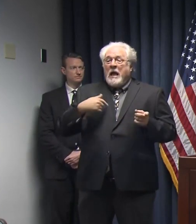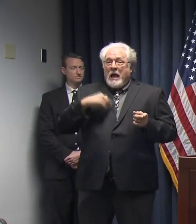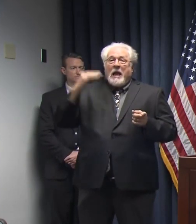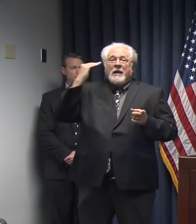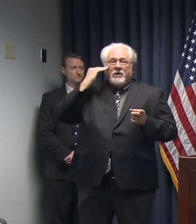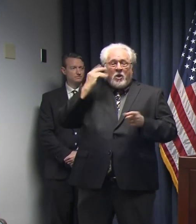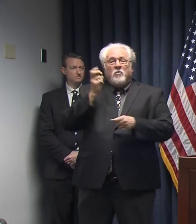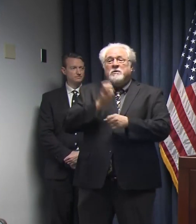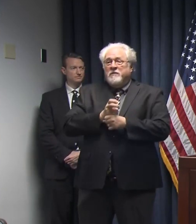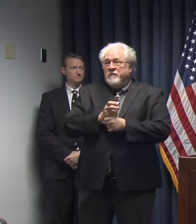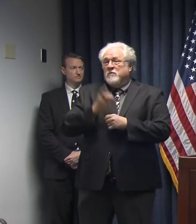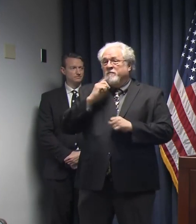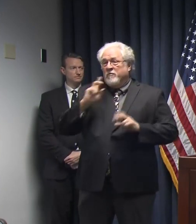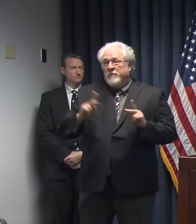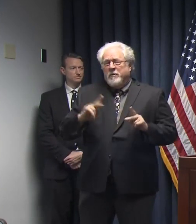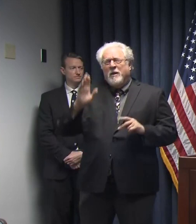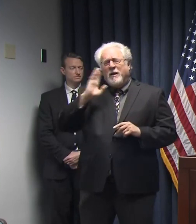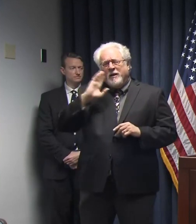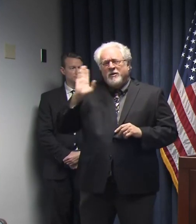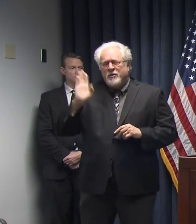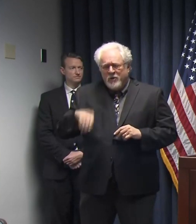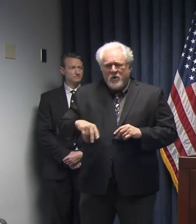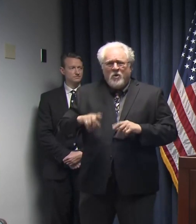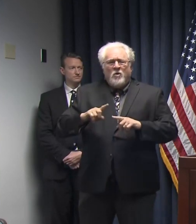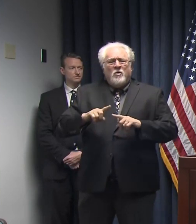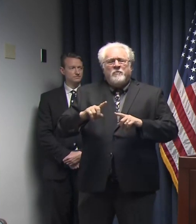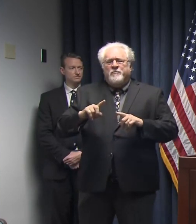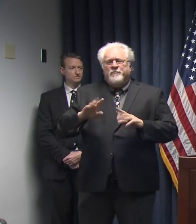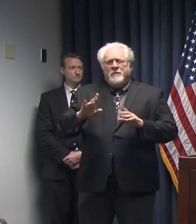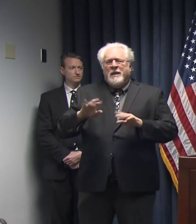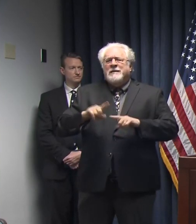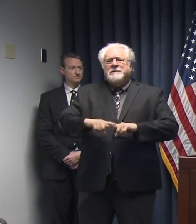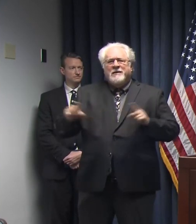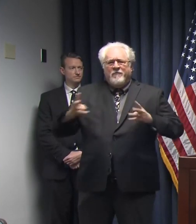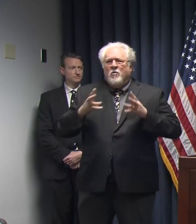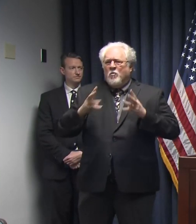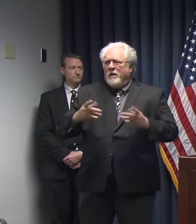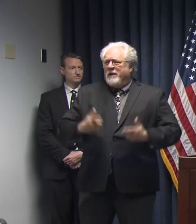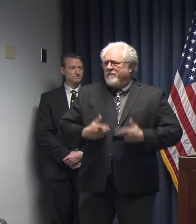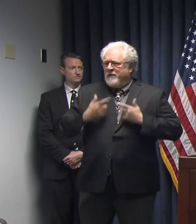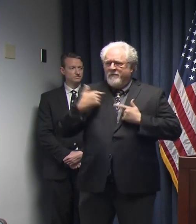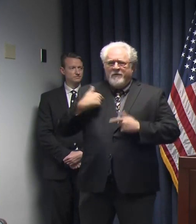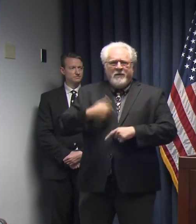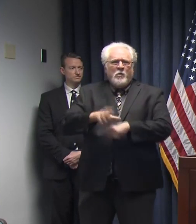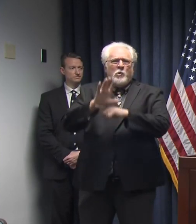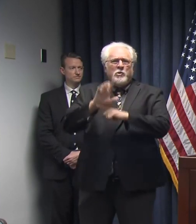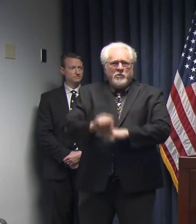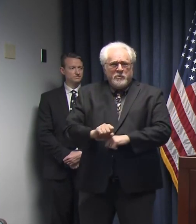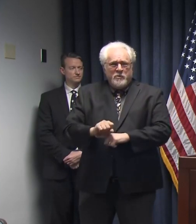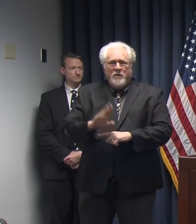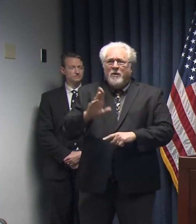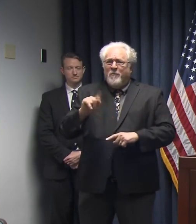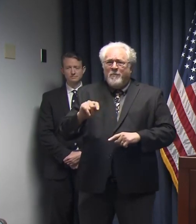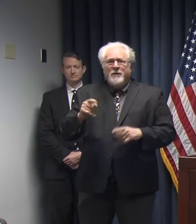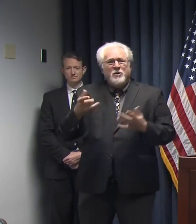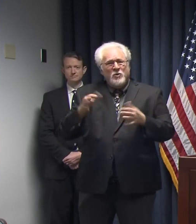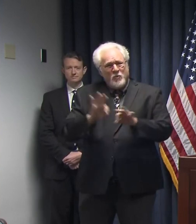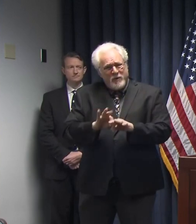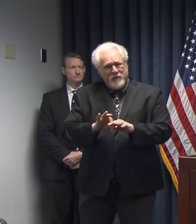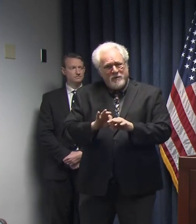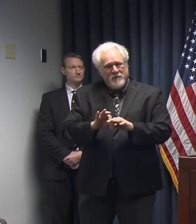that this is difficult for people. I know that this is a different way of living than we're accustomed to. But it's just critically